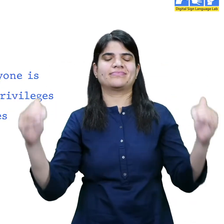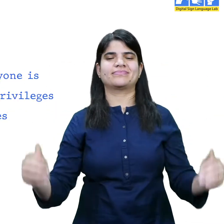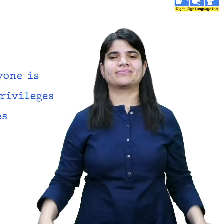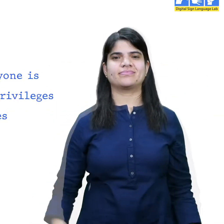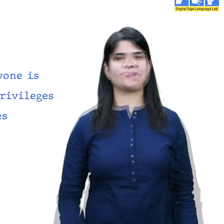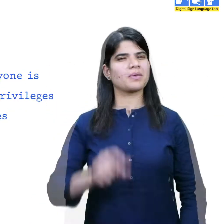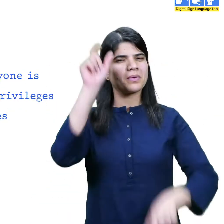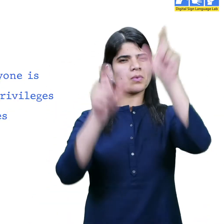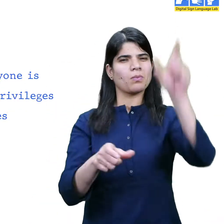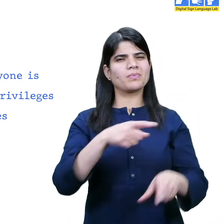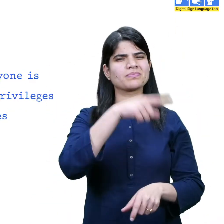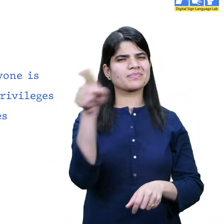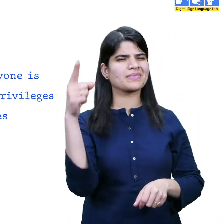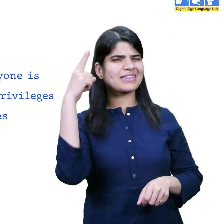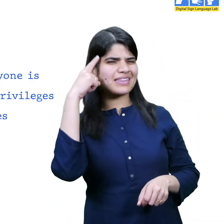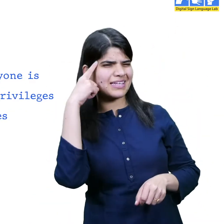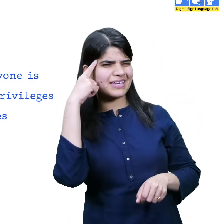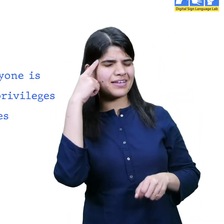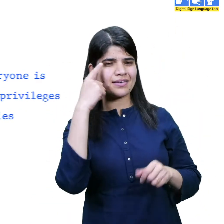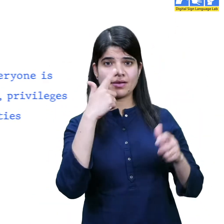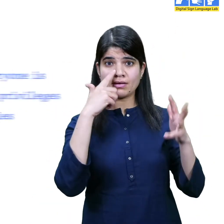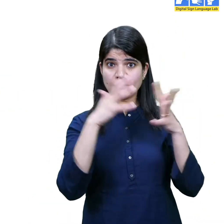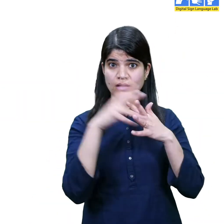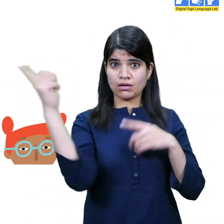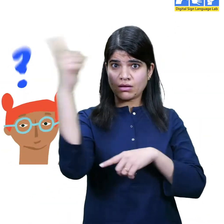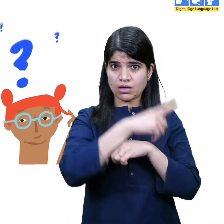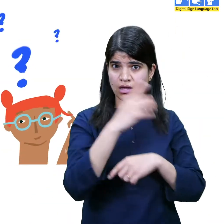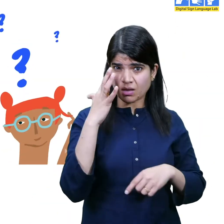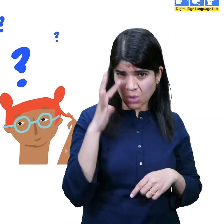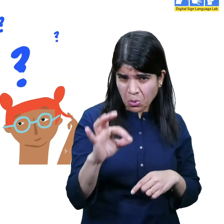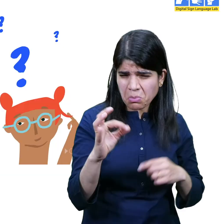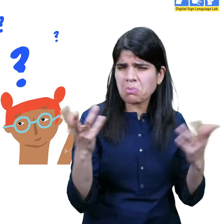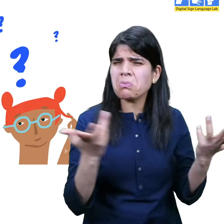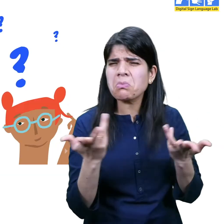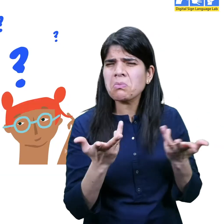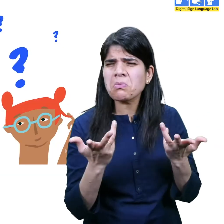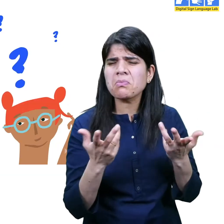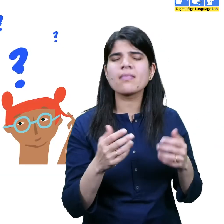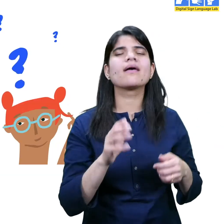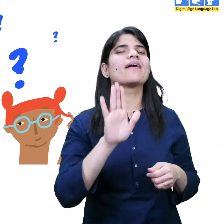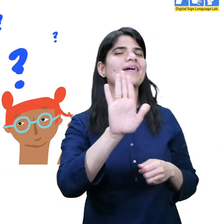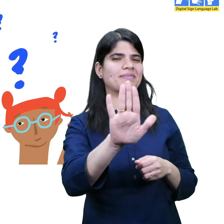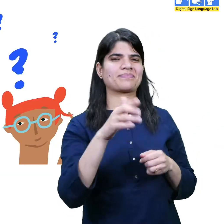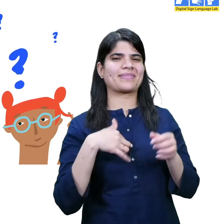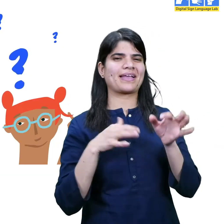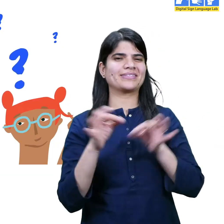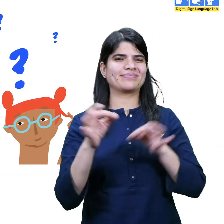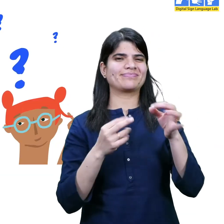You may be thinking, why is this day so important? Let me tell you more about this day.